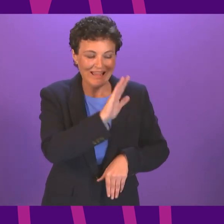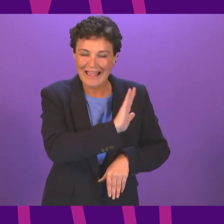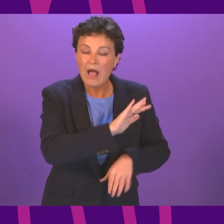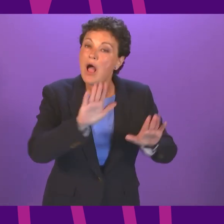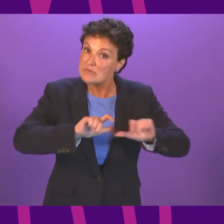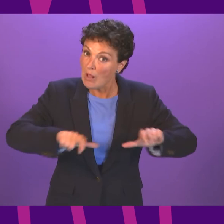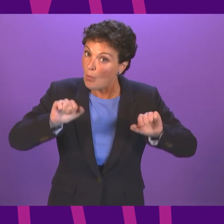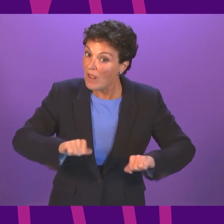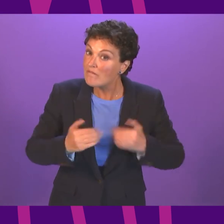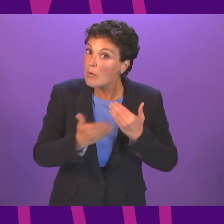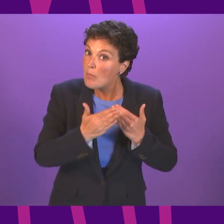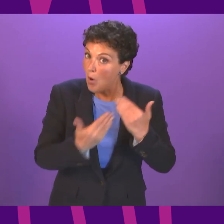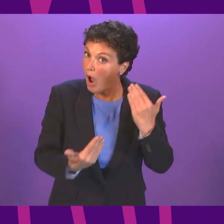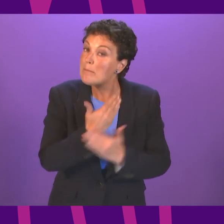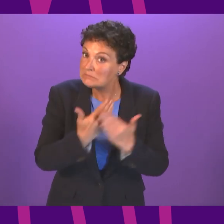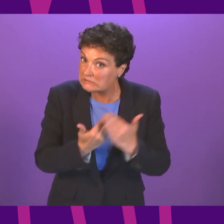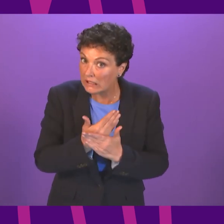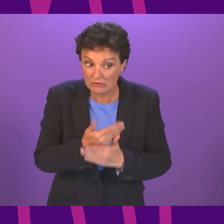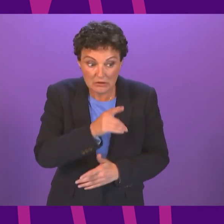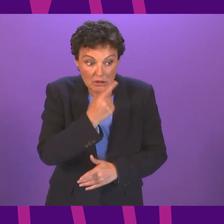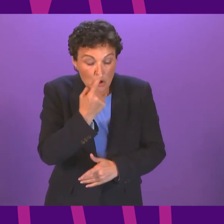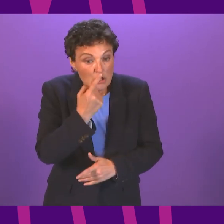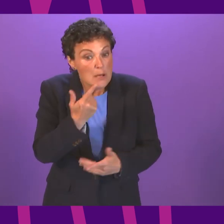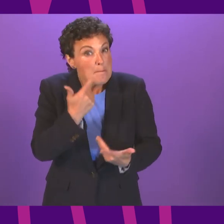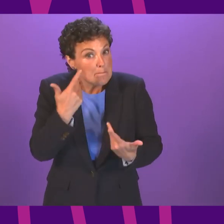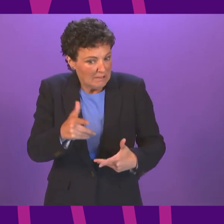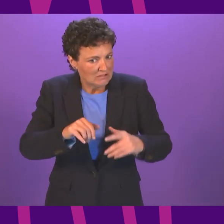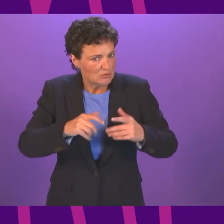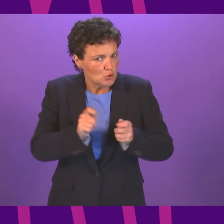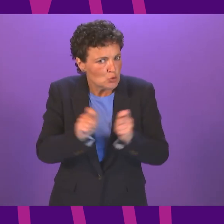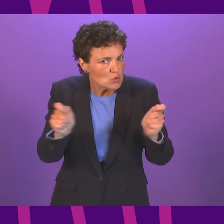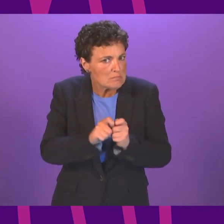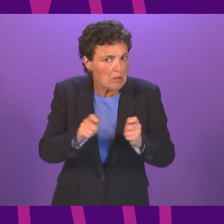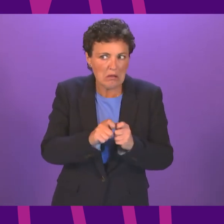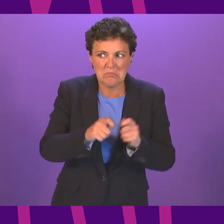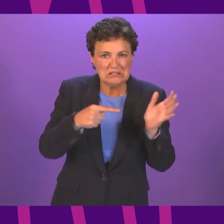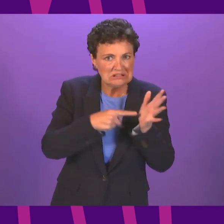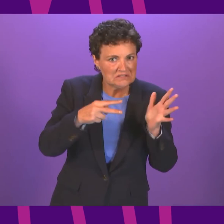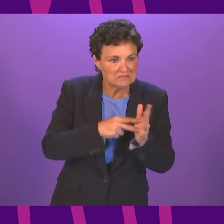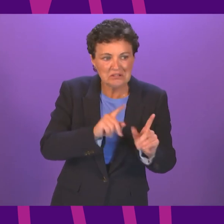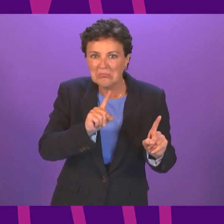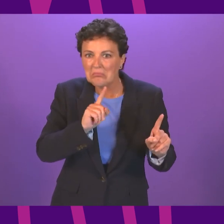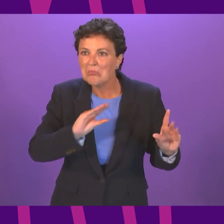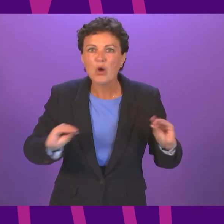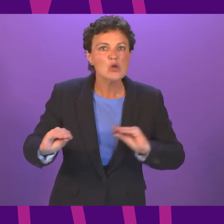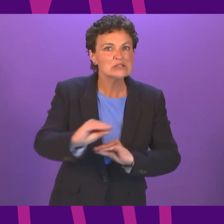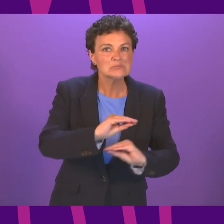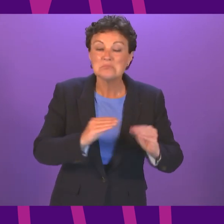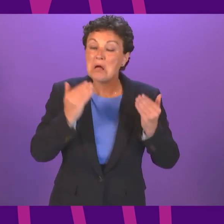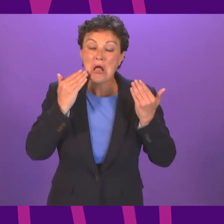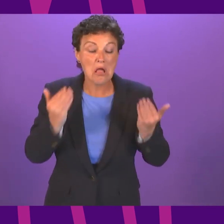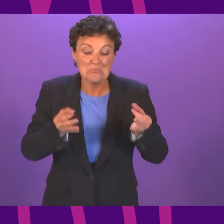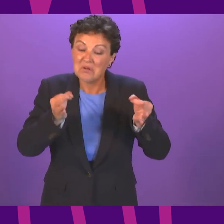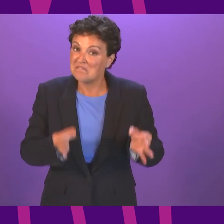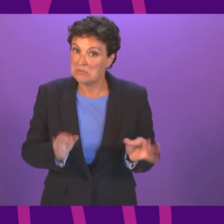and will act upon that advice. Obviously, there's been some speculation in the media about what direction that advice might go in, but